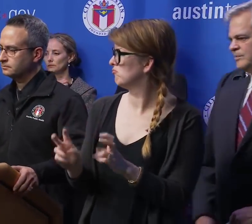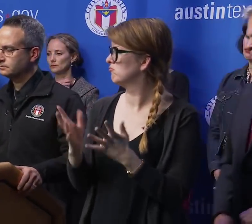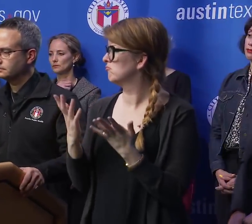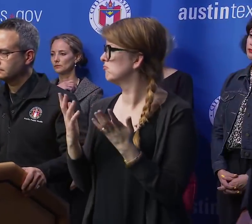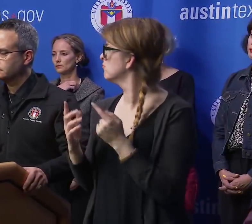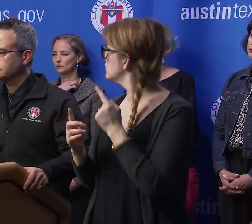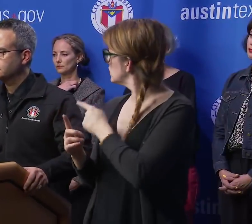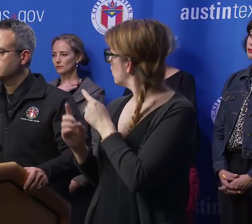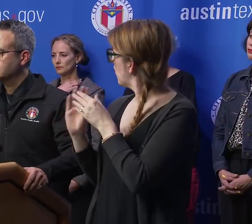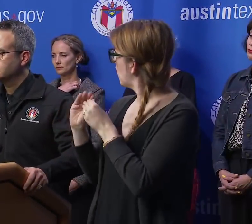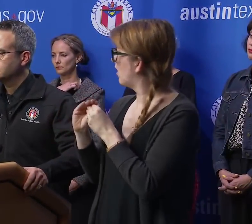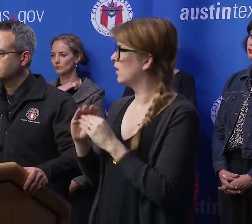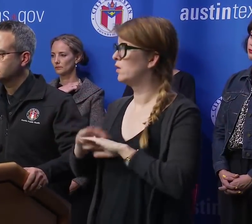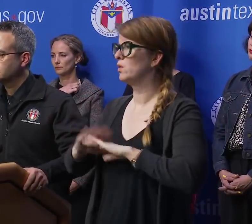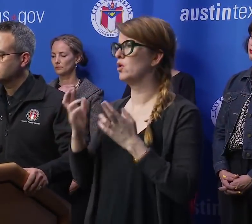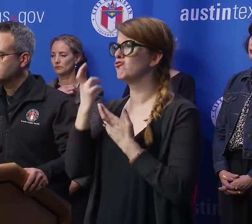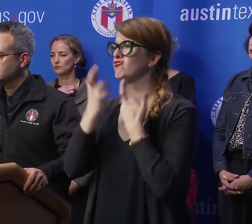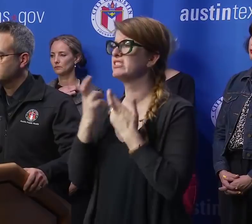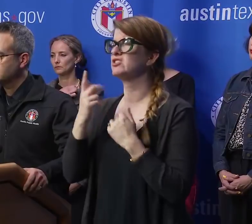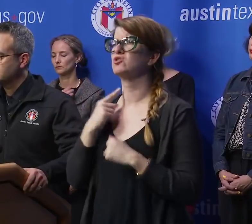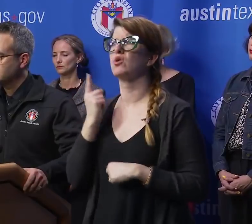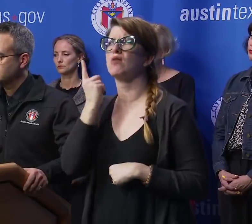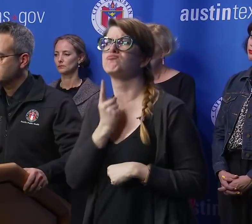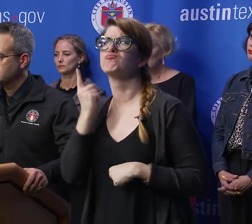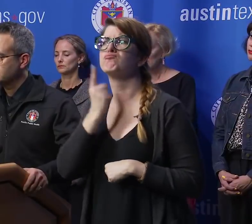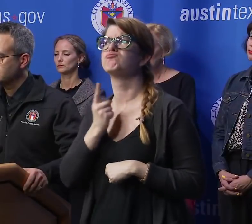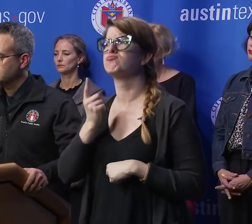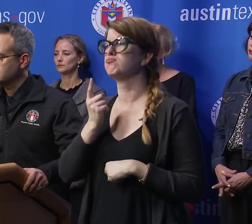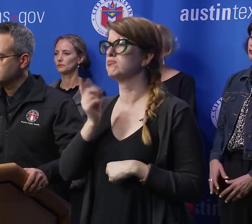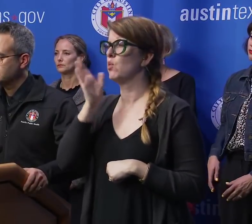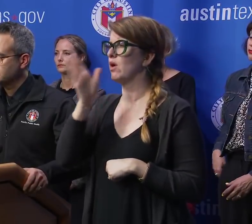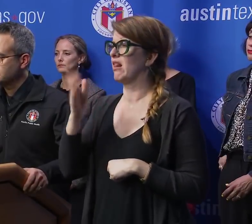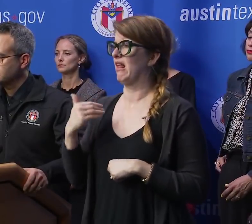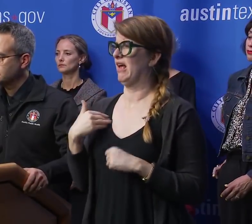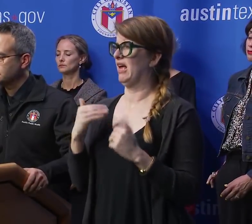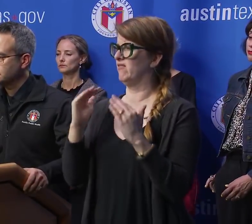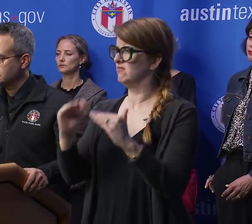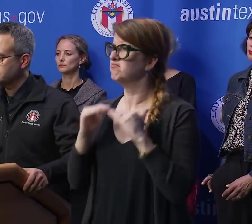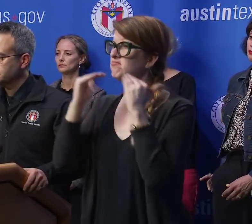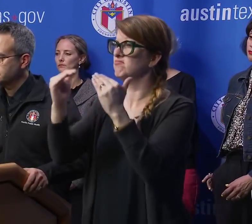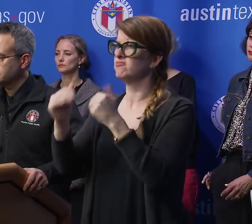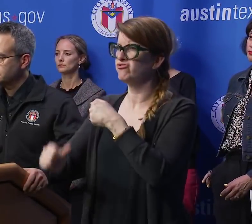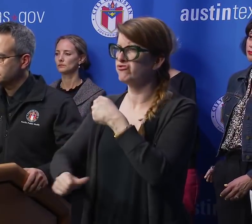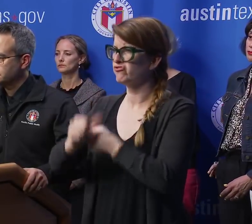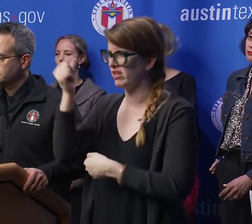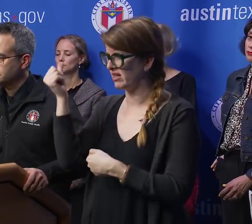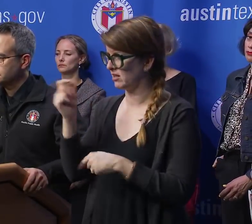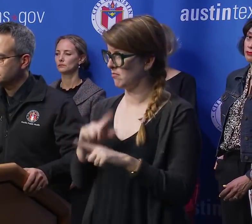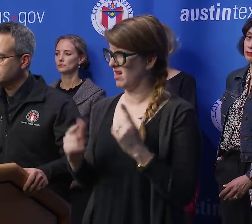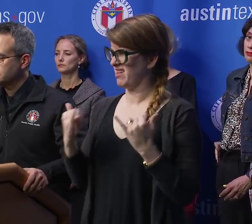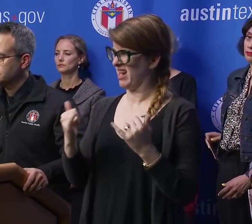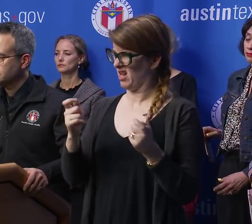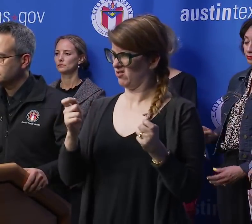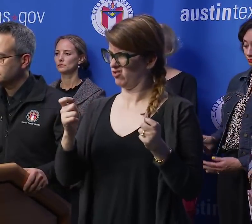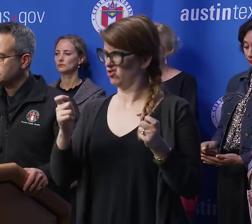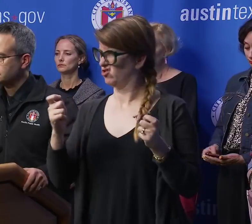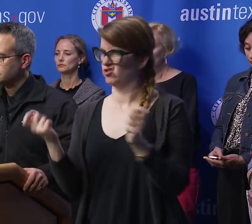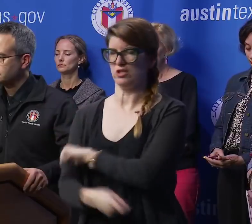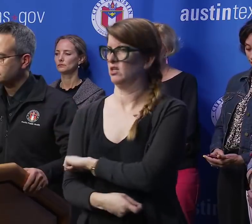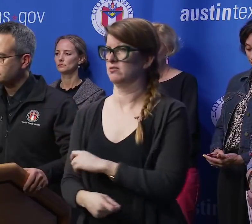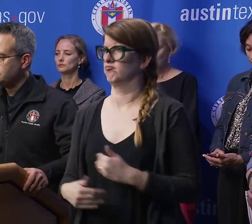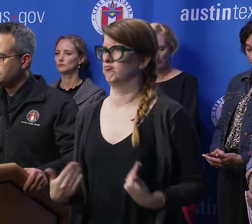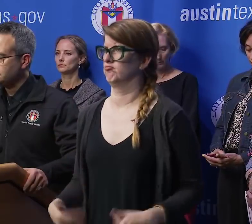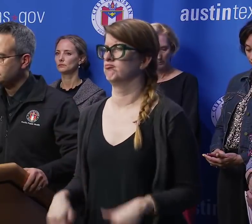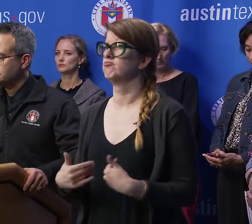even said there's no reason to think that there's a heightened threat. But it's changed completely now.